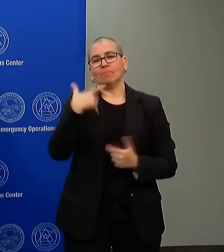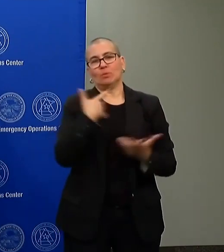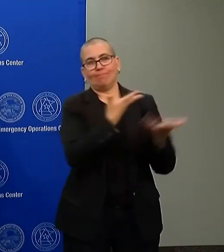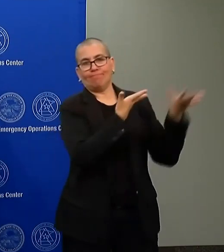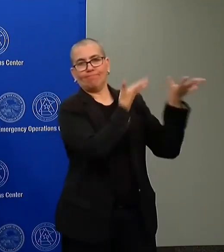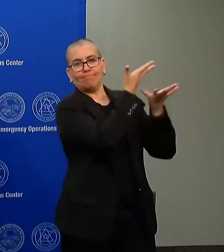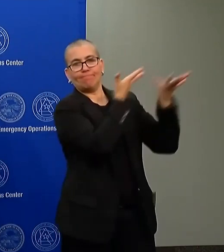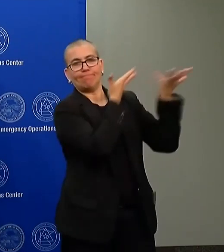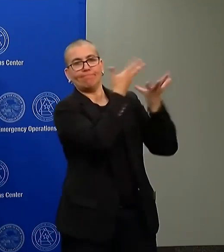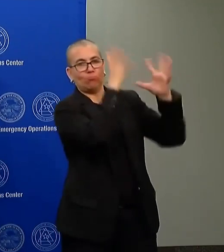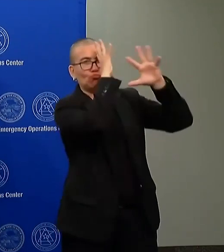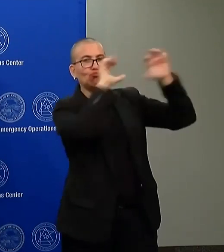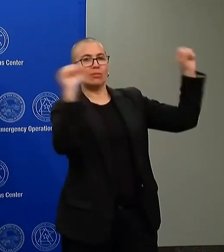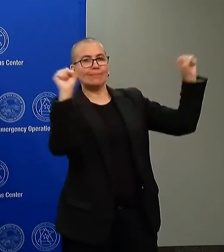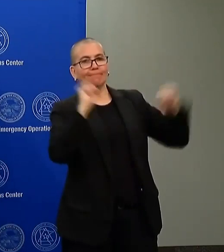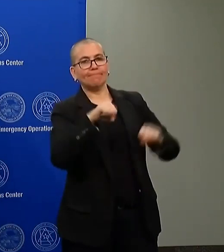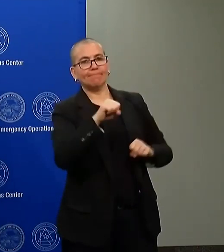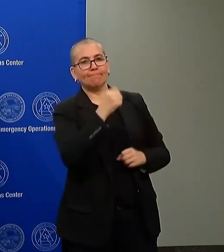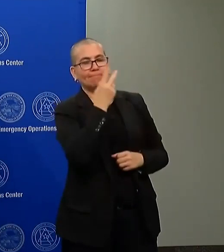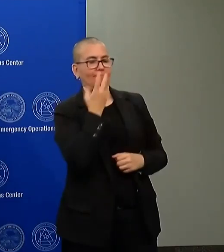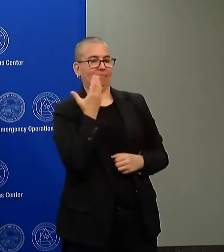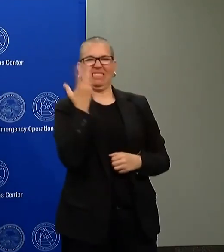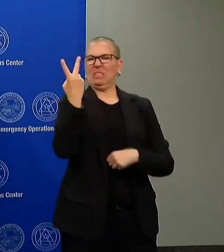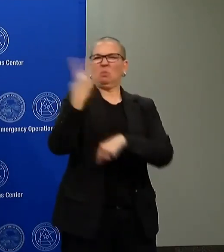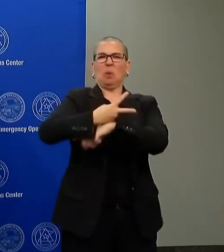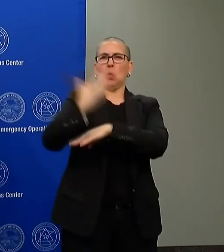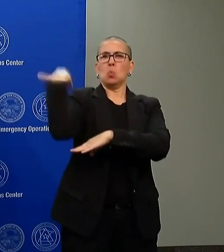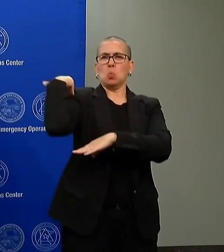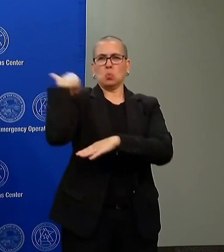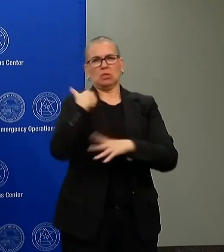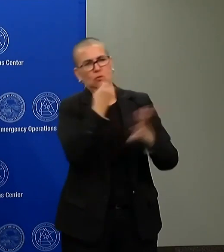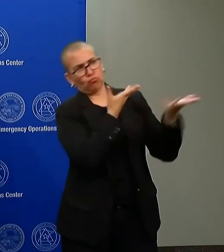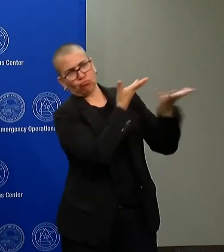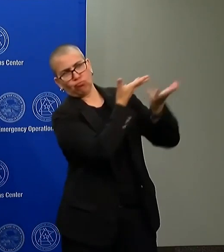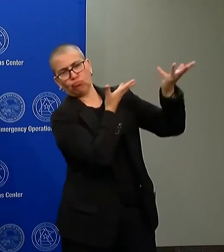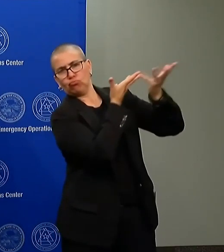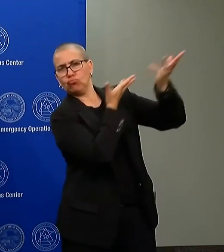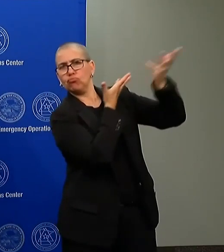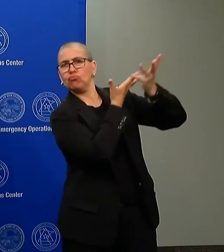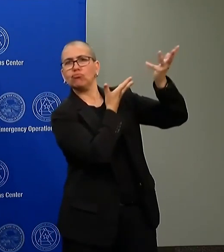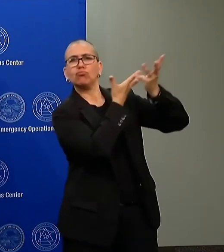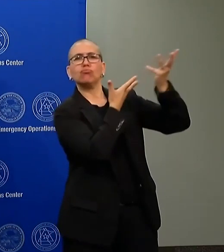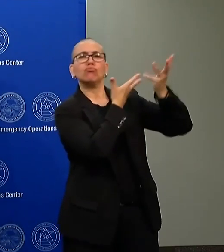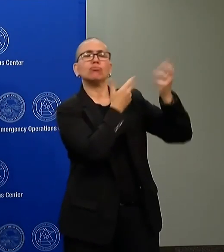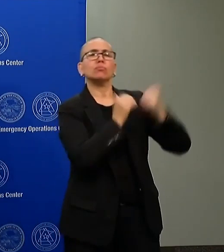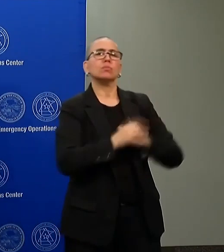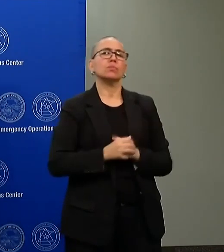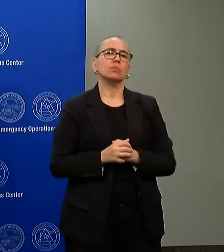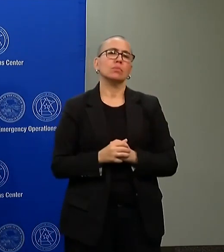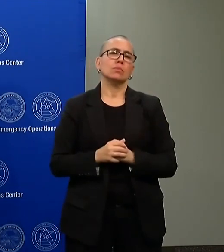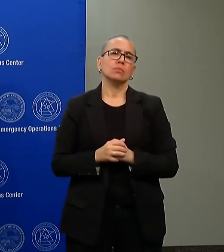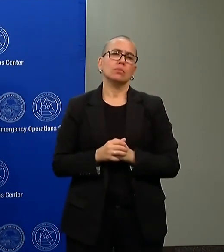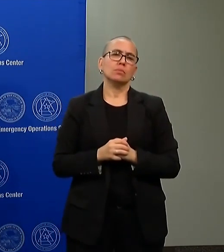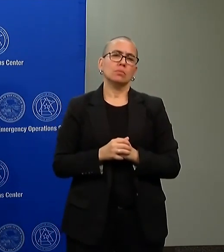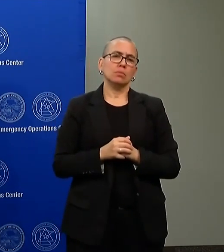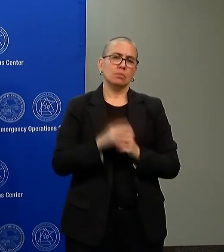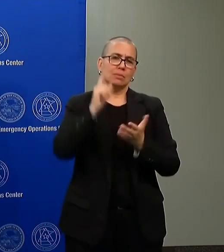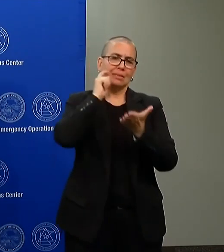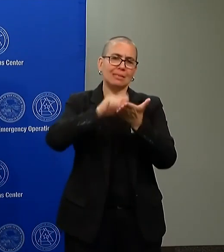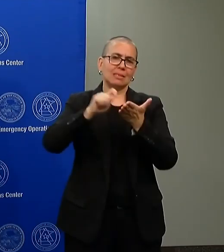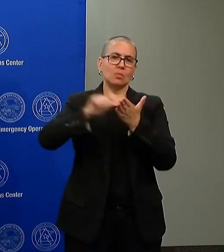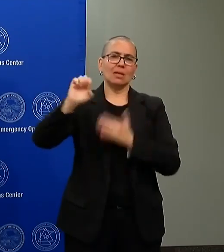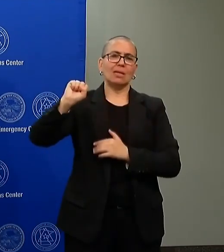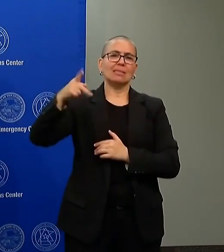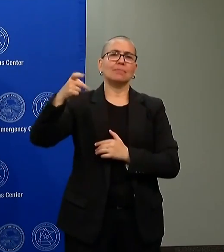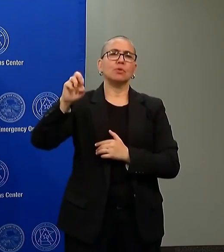the president himself two days ago. I have spoken twice with Secretary Esper and Joint Chief Staff